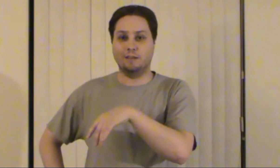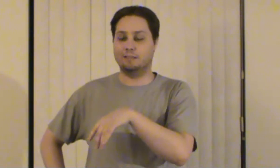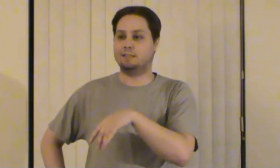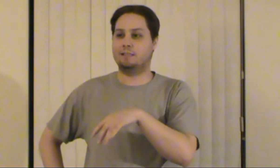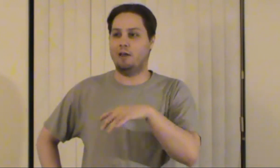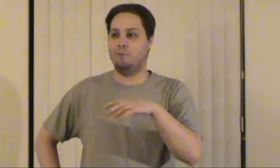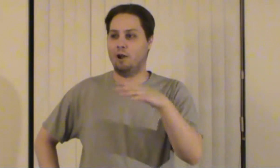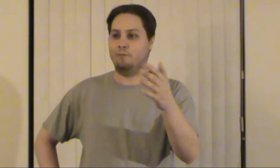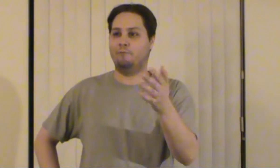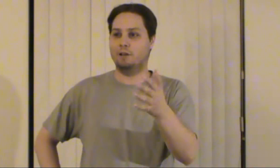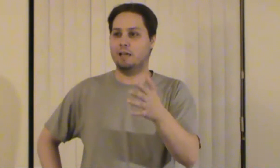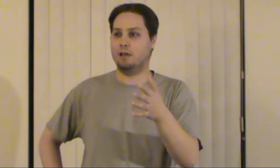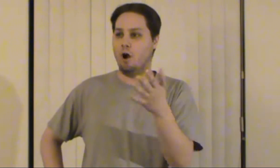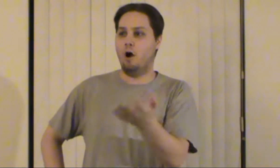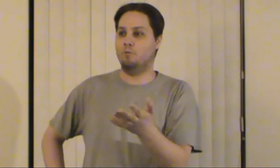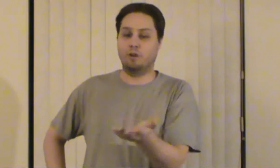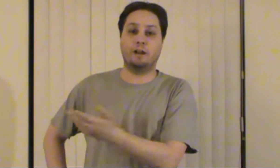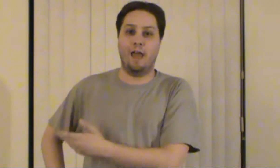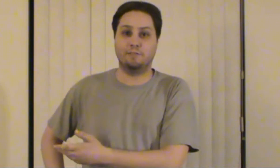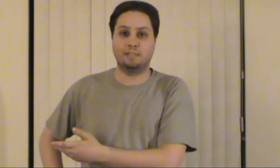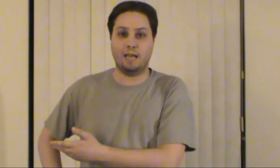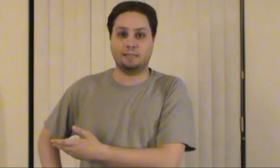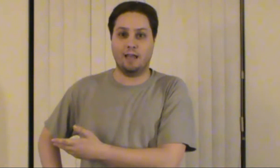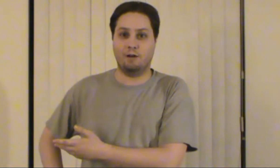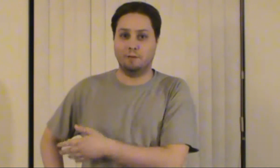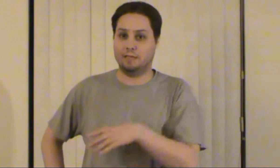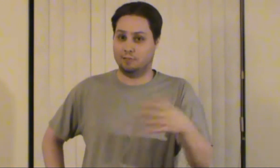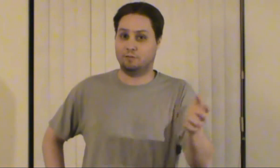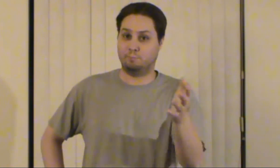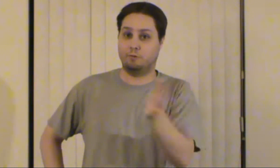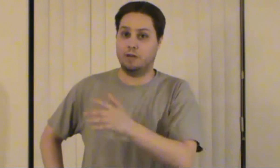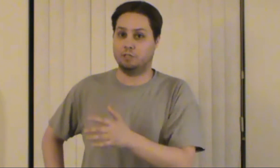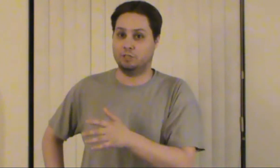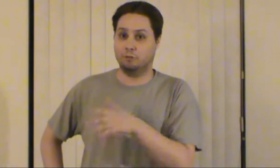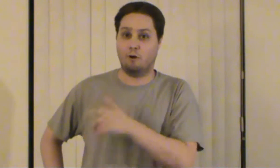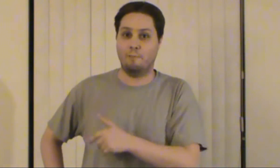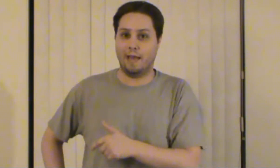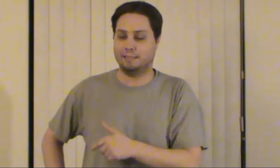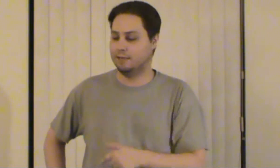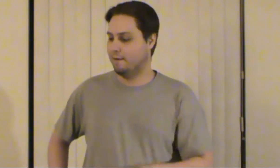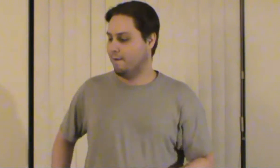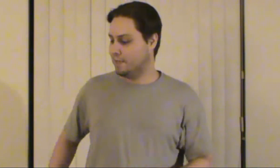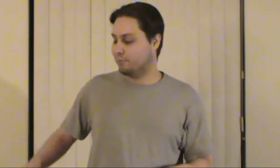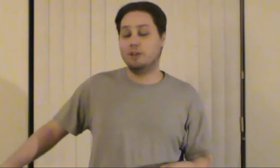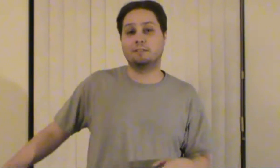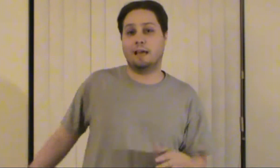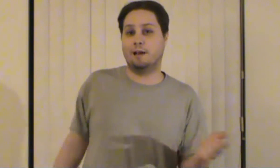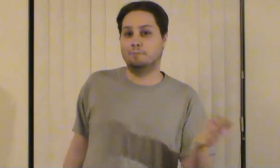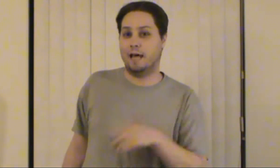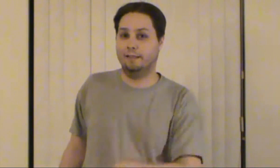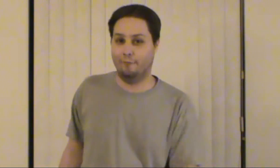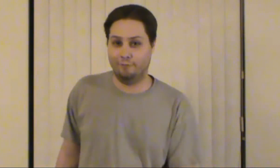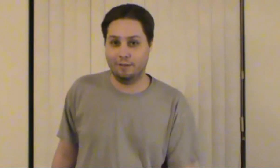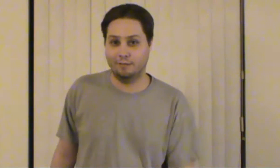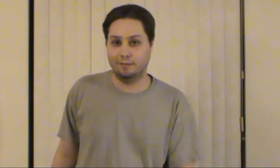feels that where it feels like oh they're gonna have sex now because there's progression to the romance this feels like it comes out of left field